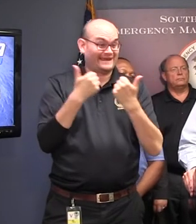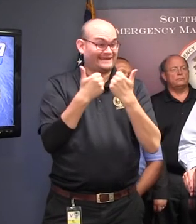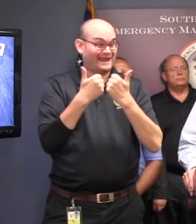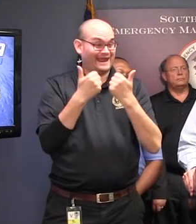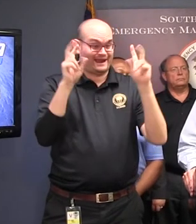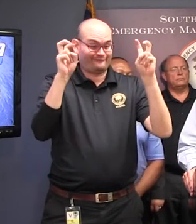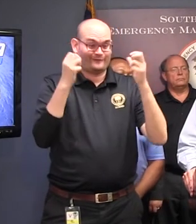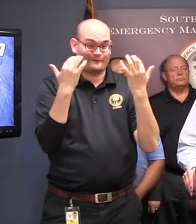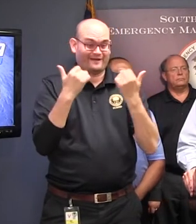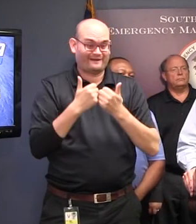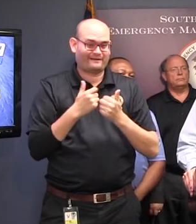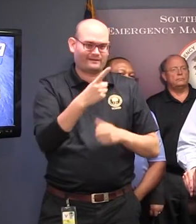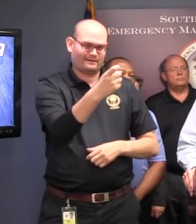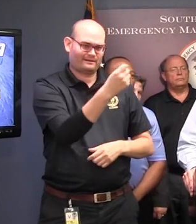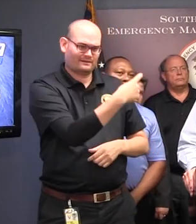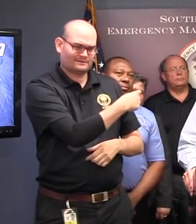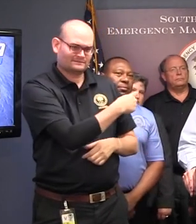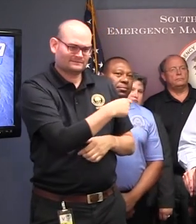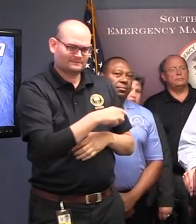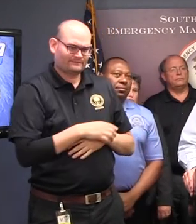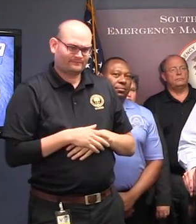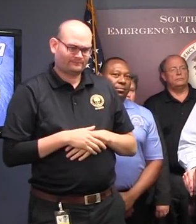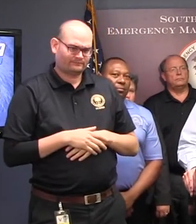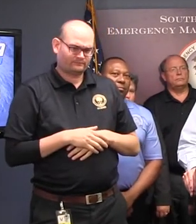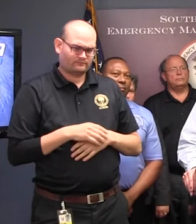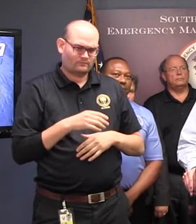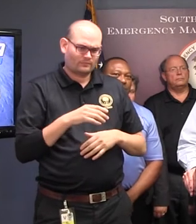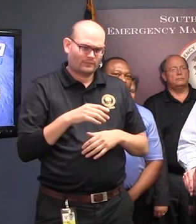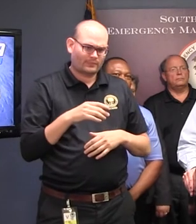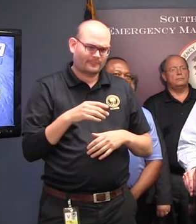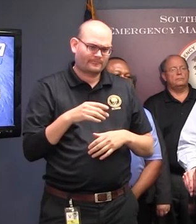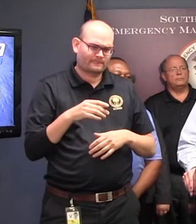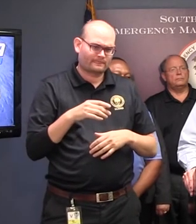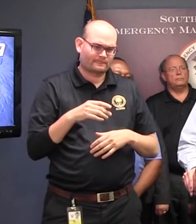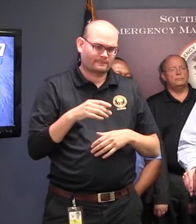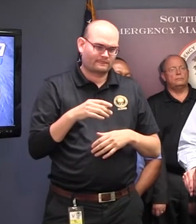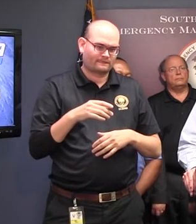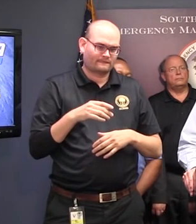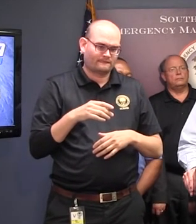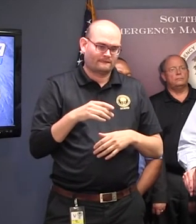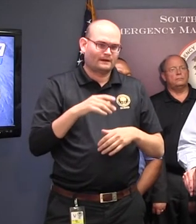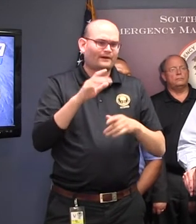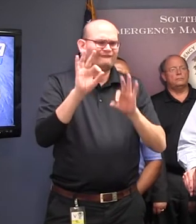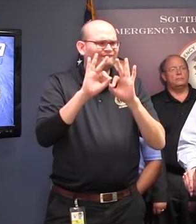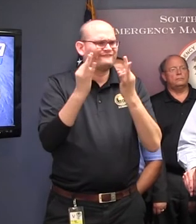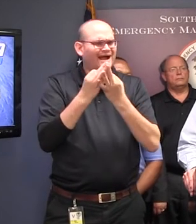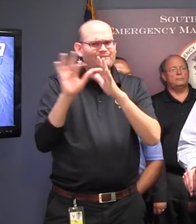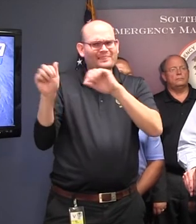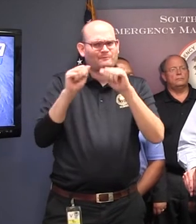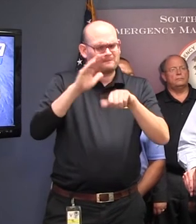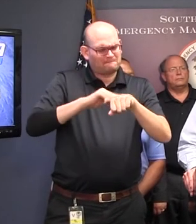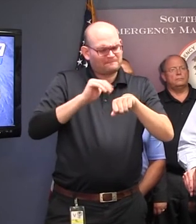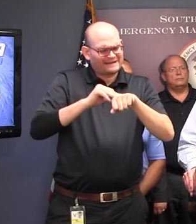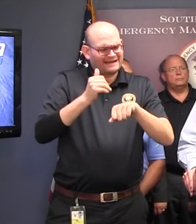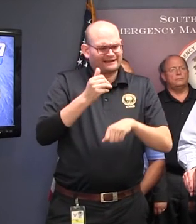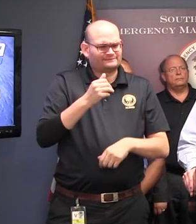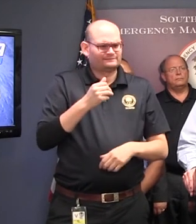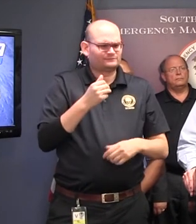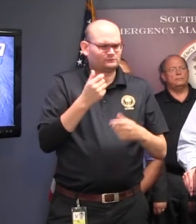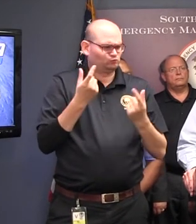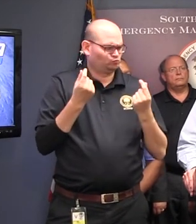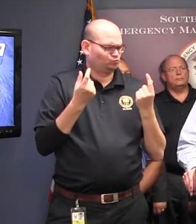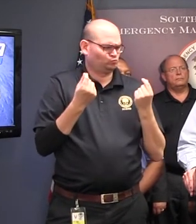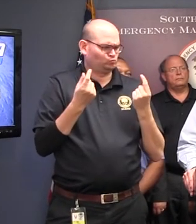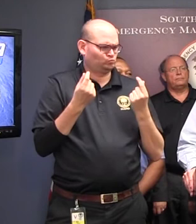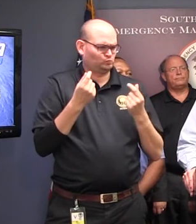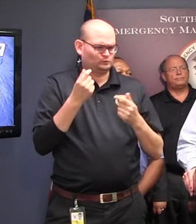that... give to families who are evacuating to this area with pets? I know a lot of shelters don't allow families with pets, and a lot of hotels don't.